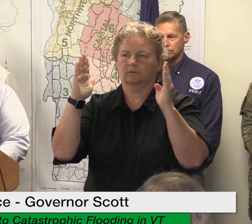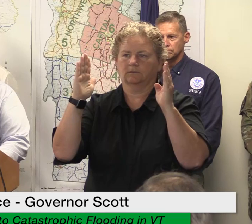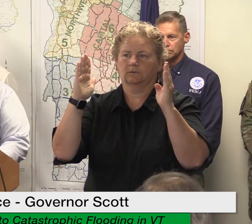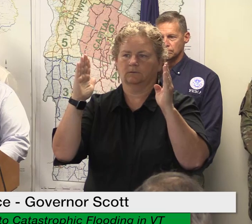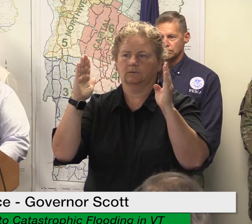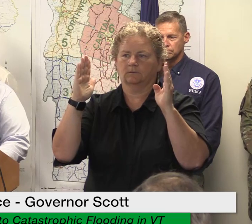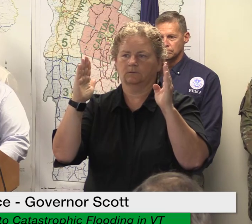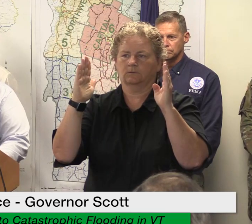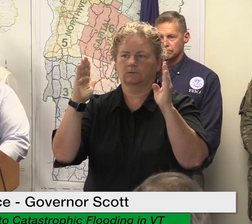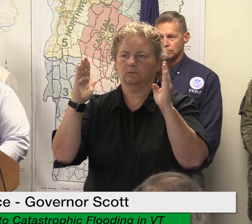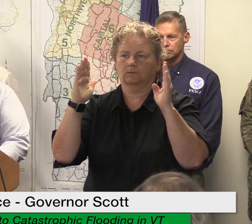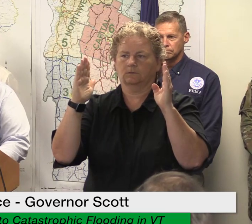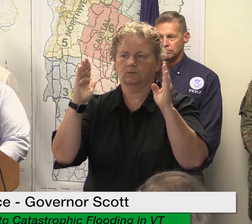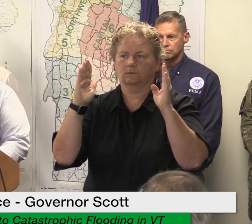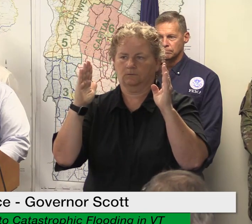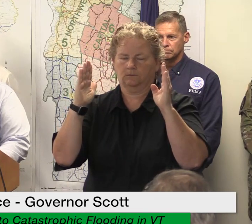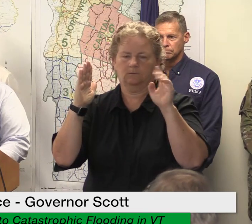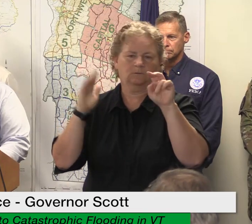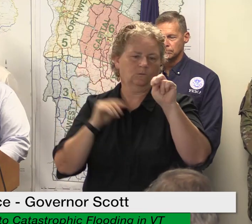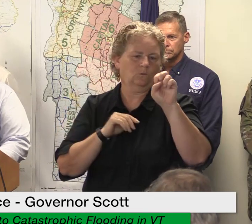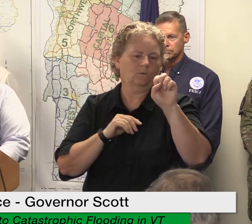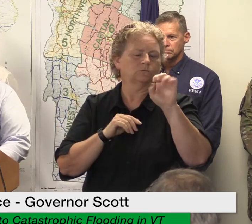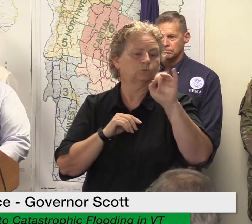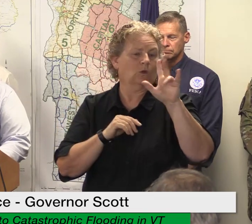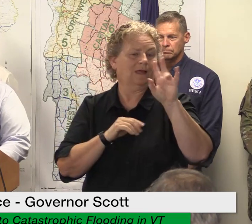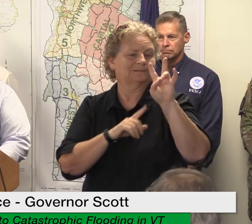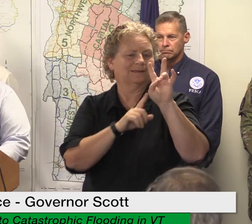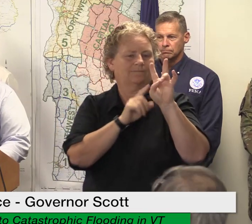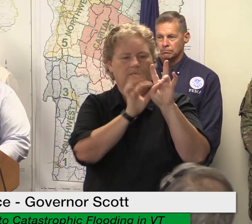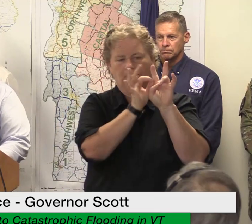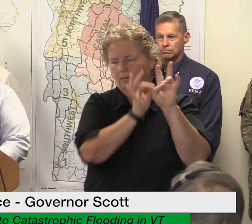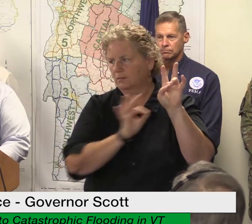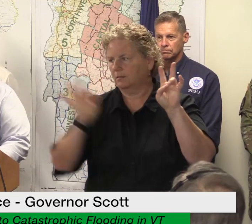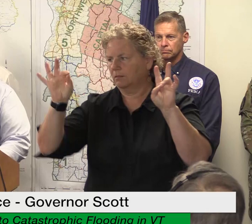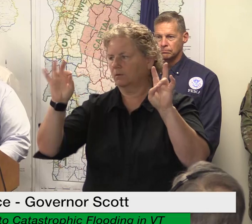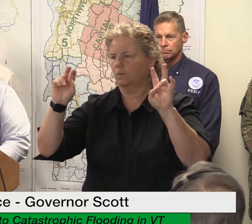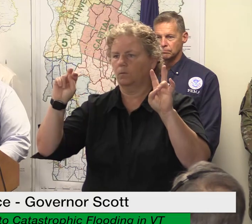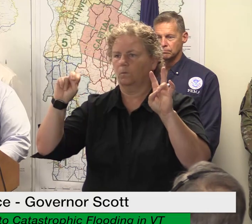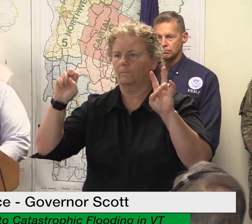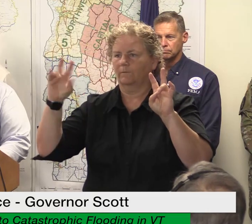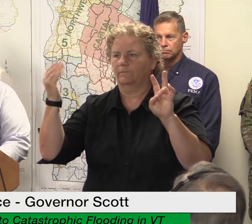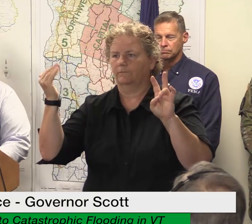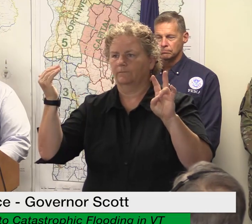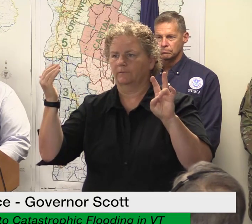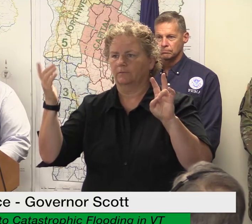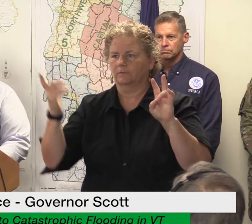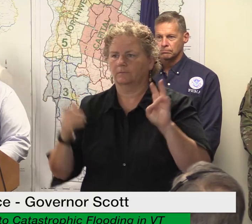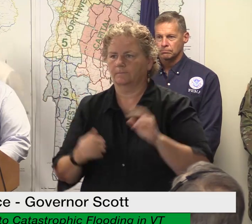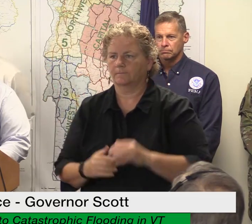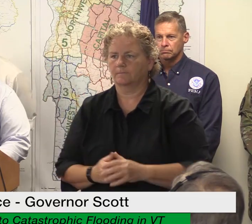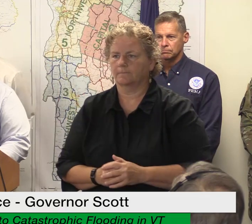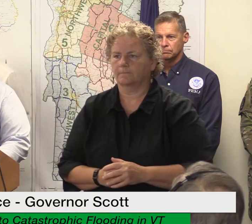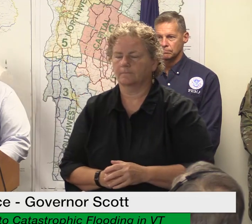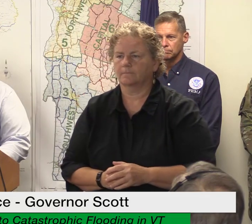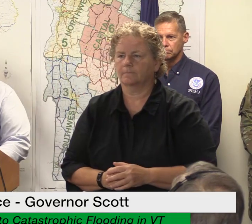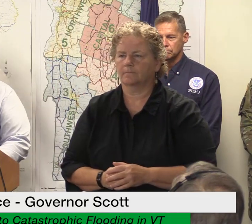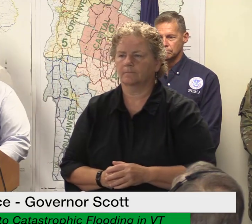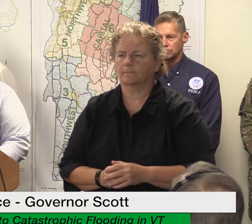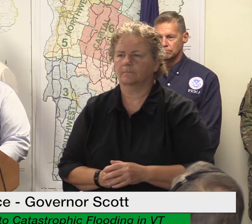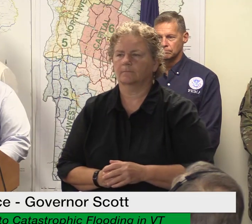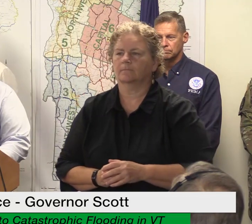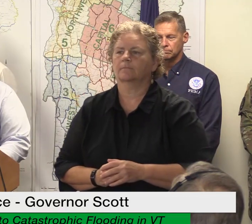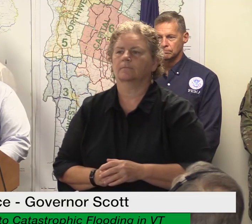15 2023 to file and pay taxes for some tax types these extensions will be granted automatically